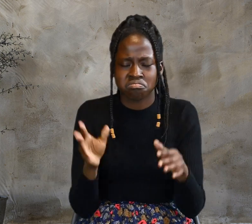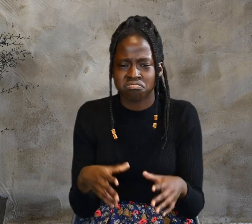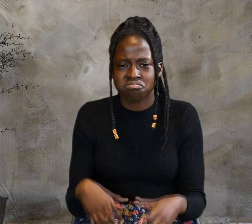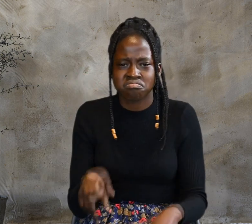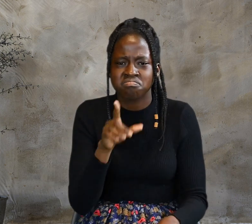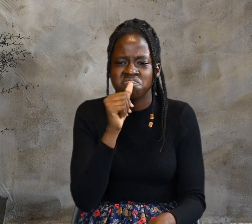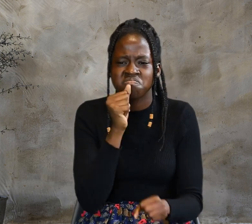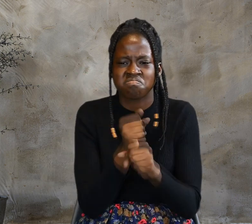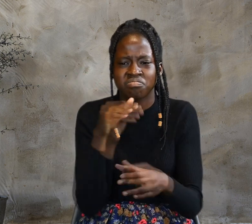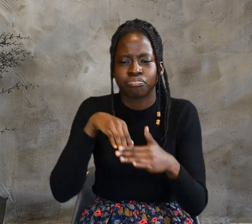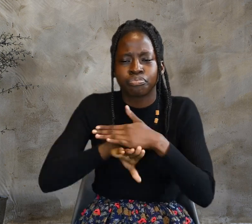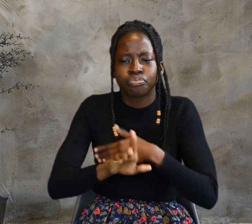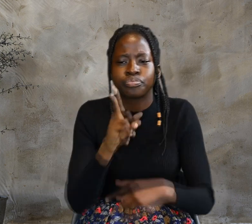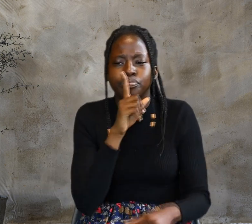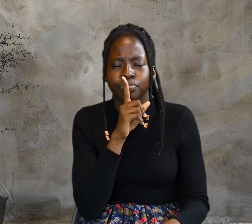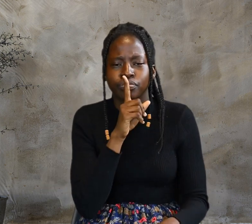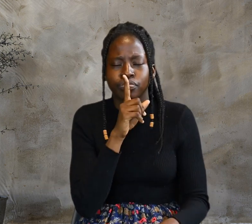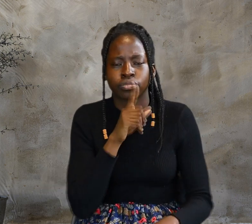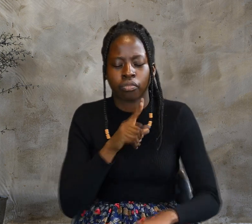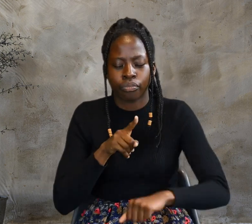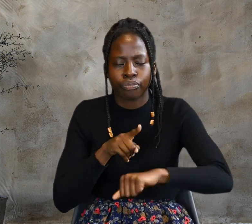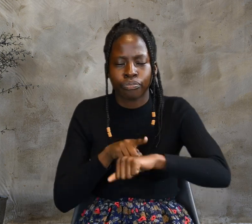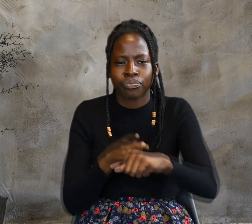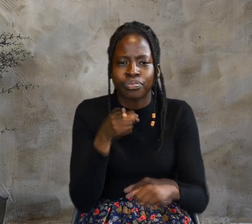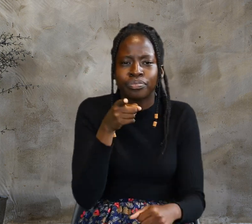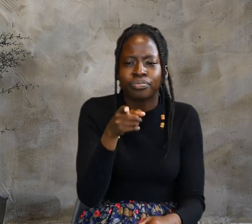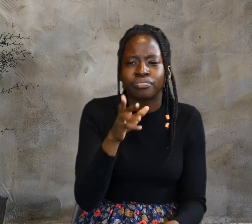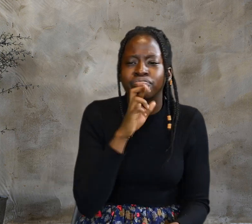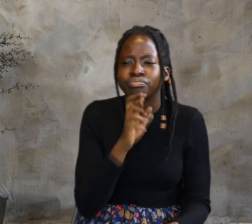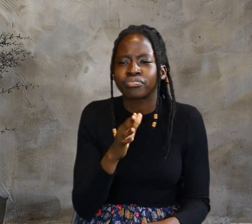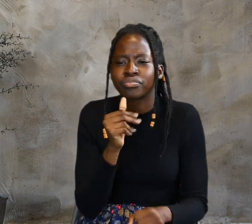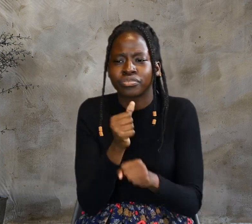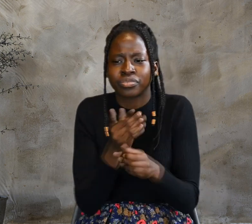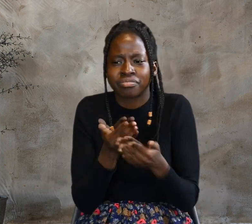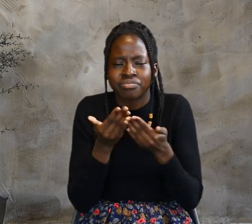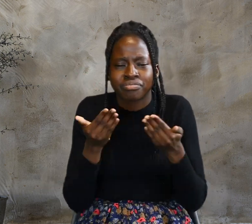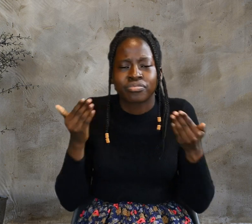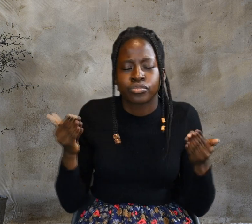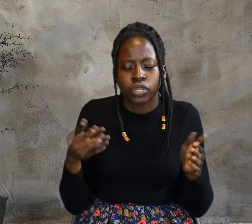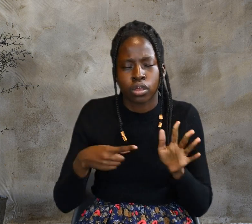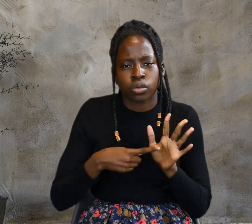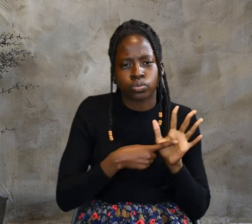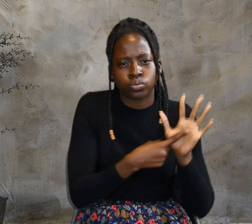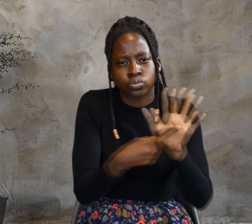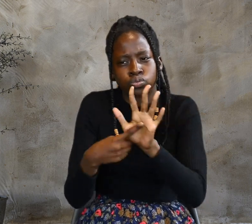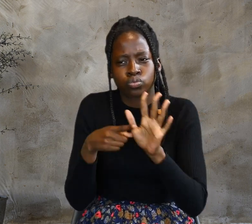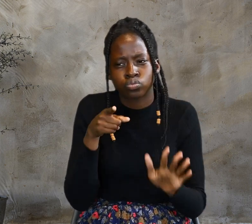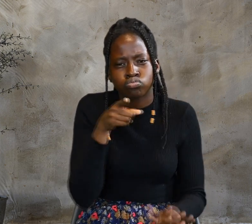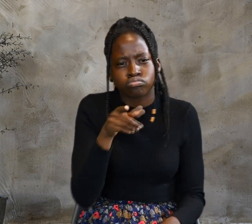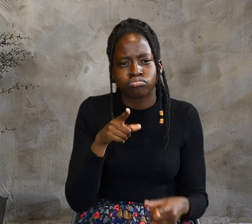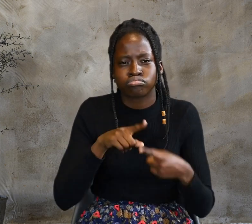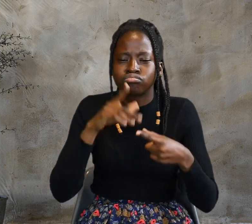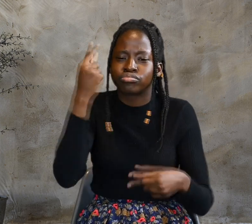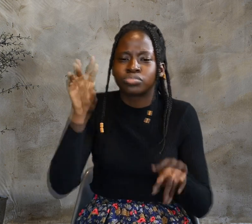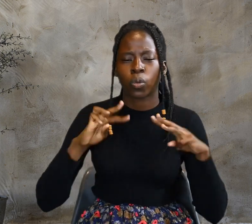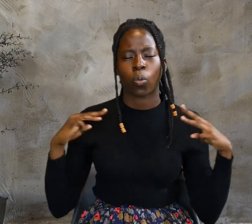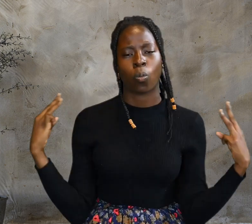acts in secret. Since you are doing these things, show yourself to the